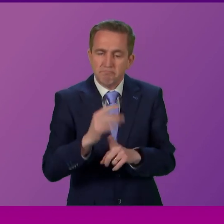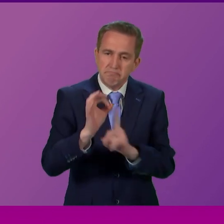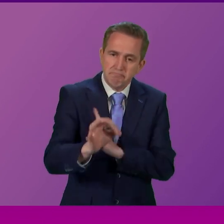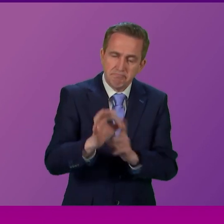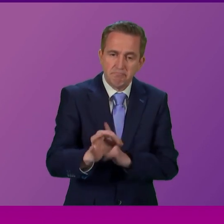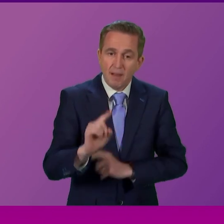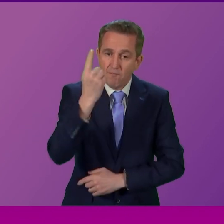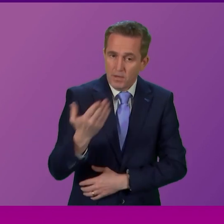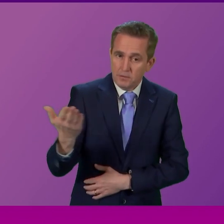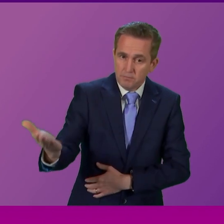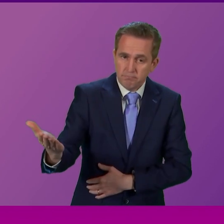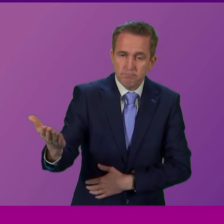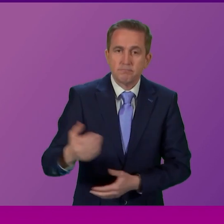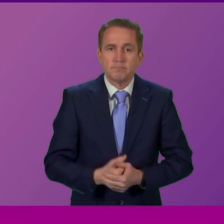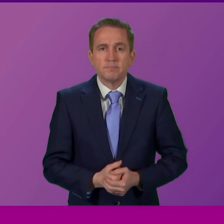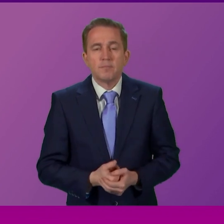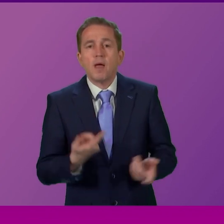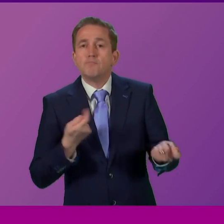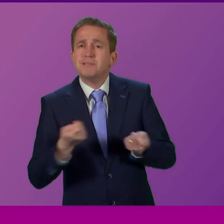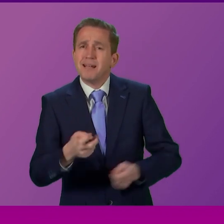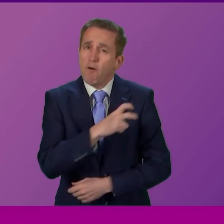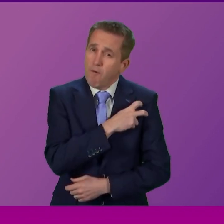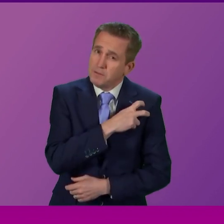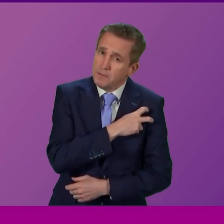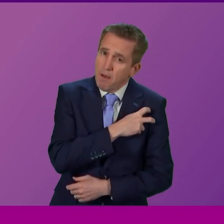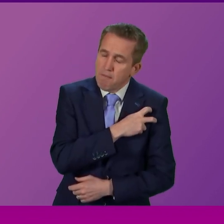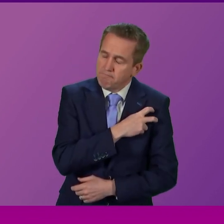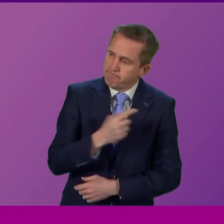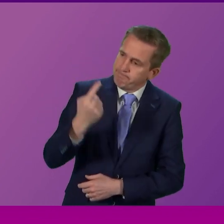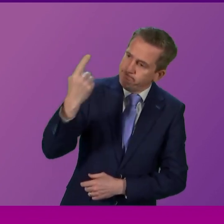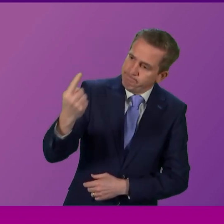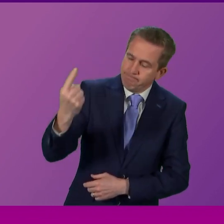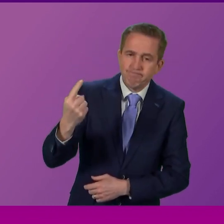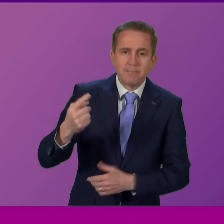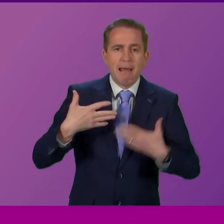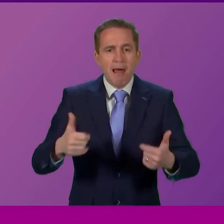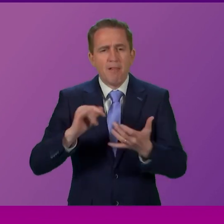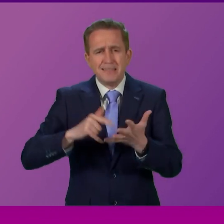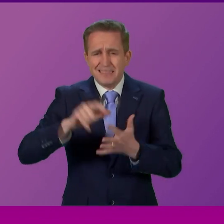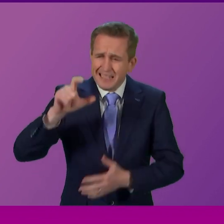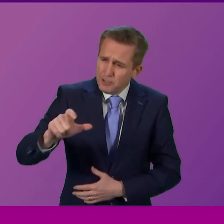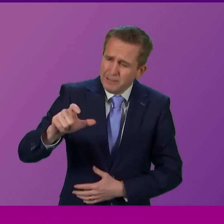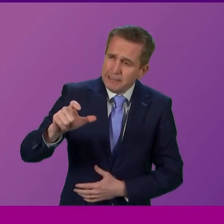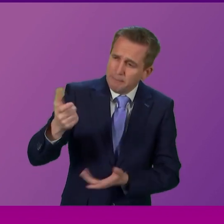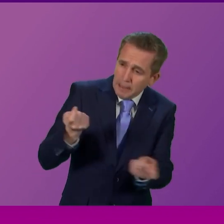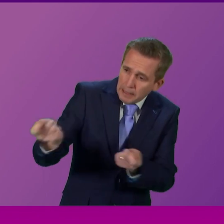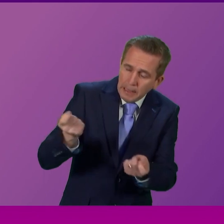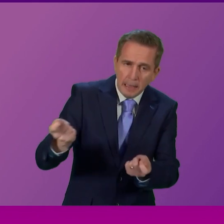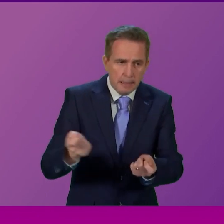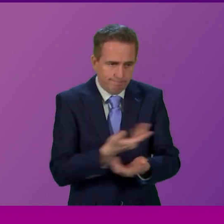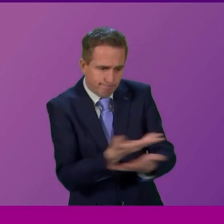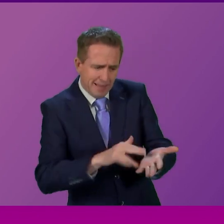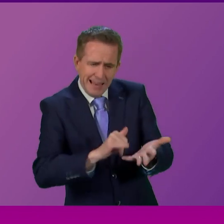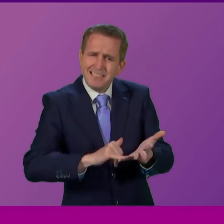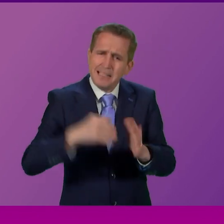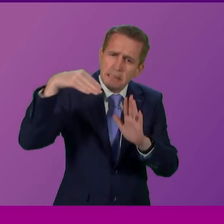Gohani. Presiding officer, under the Cabinet Secretary's watch, the Scottish NHS is on its knees. A&E waiting times,